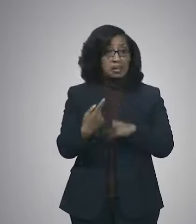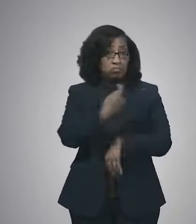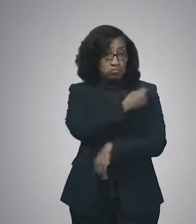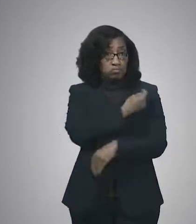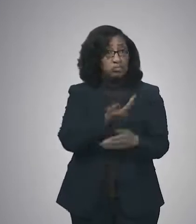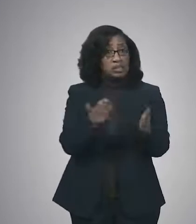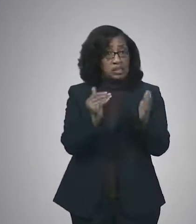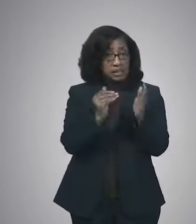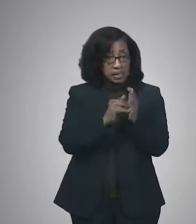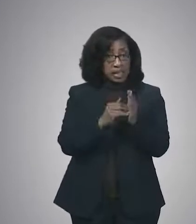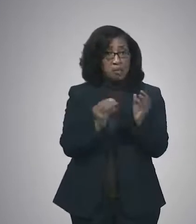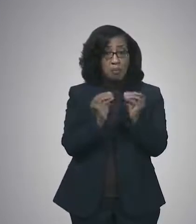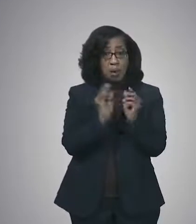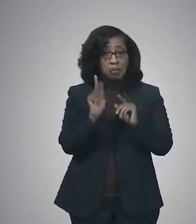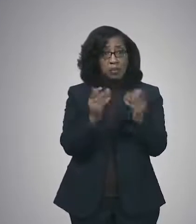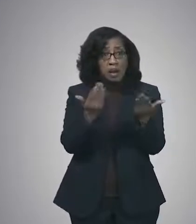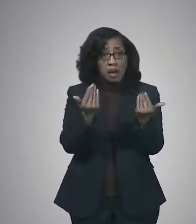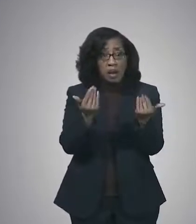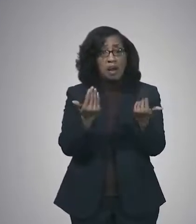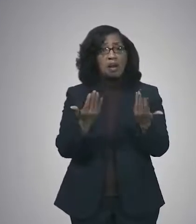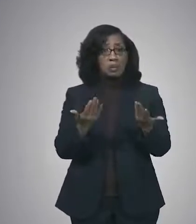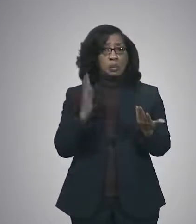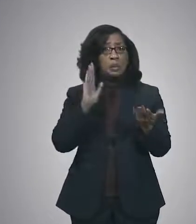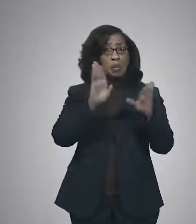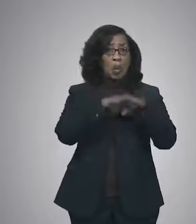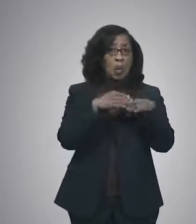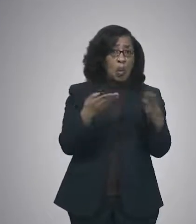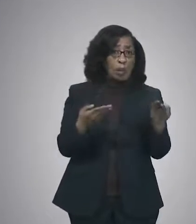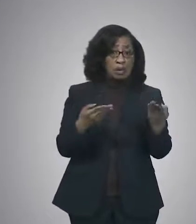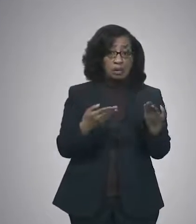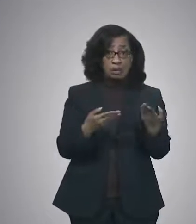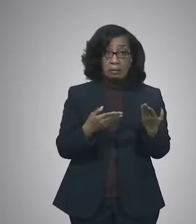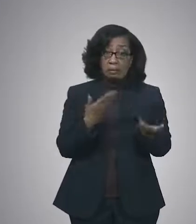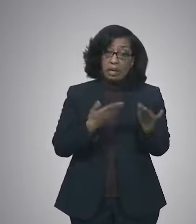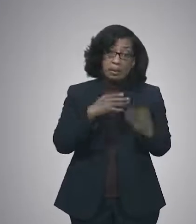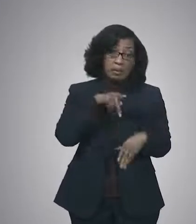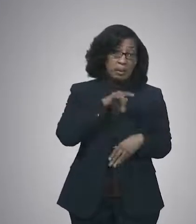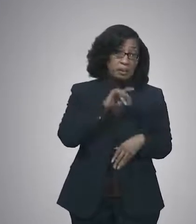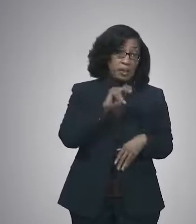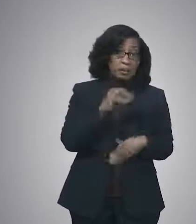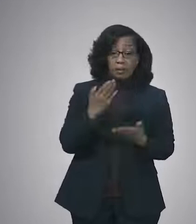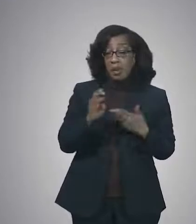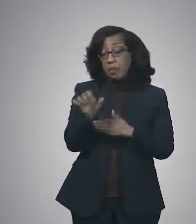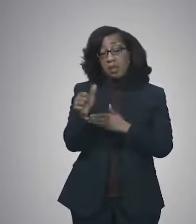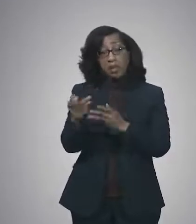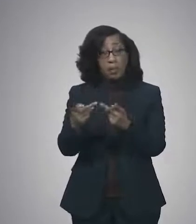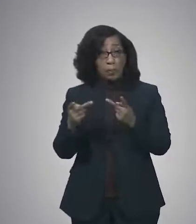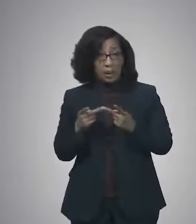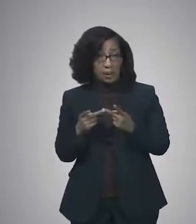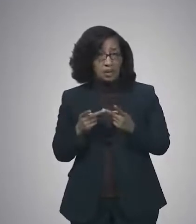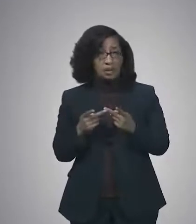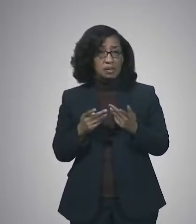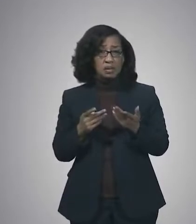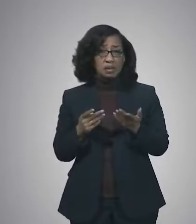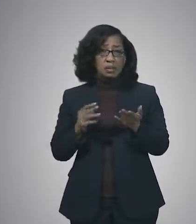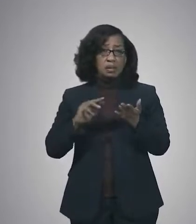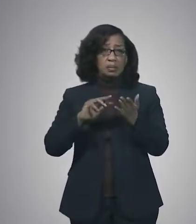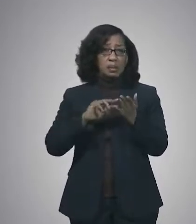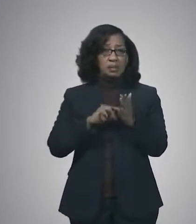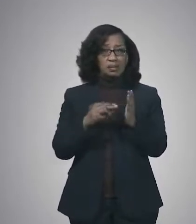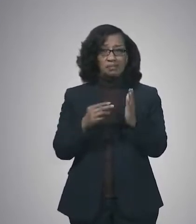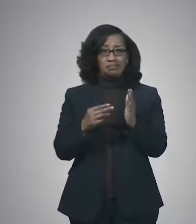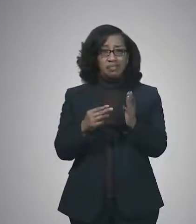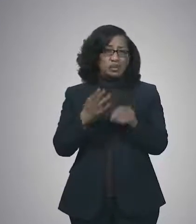for people to get vaccinated, whether it's at the Pipkin or another public site. This is the normalization of vaccination.